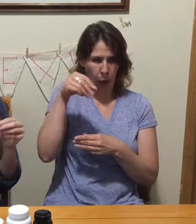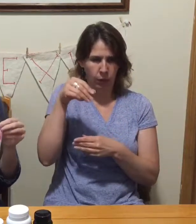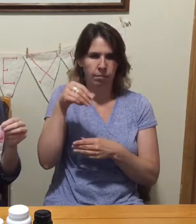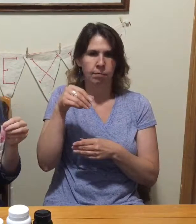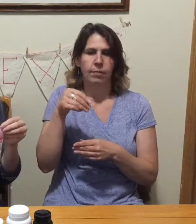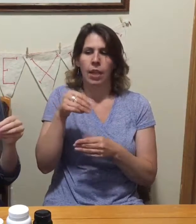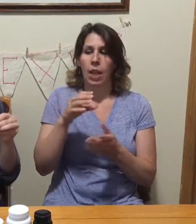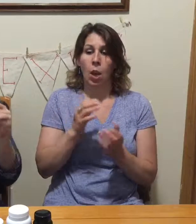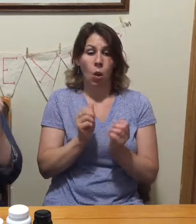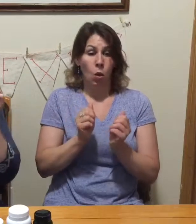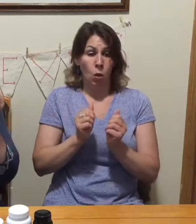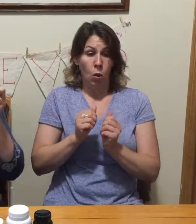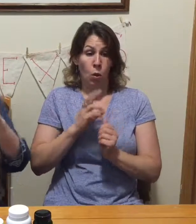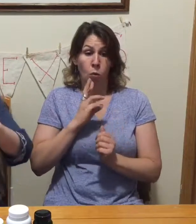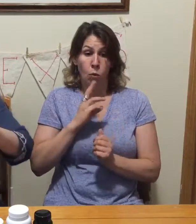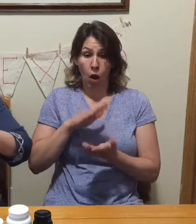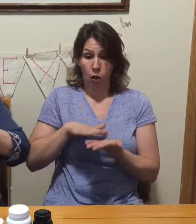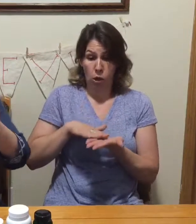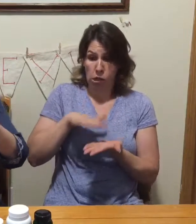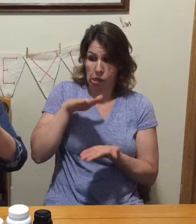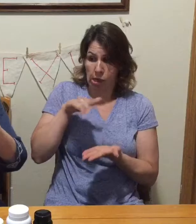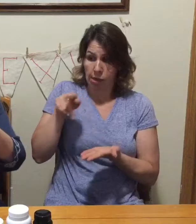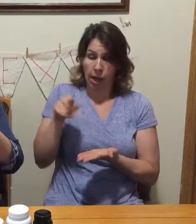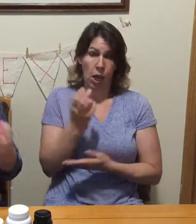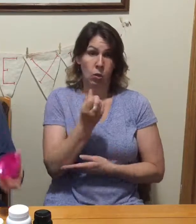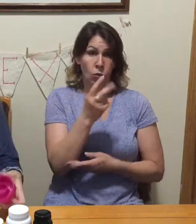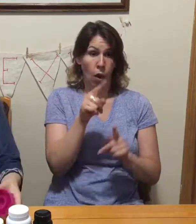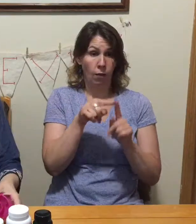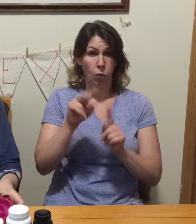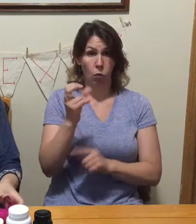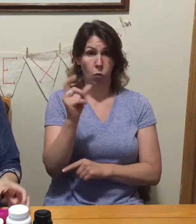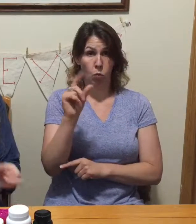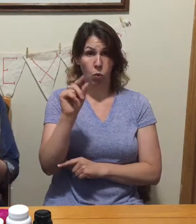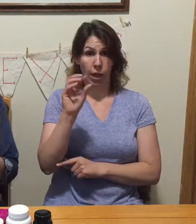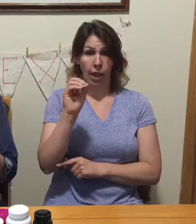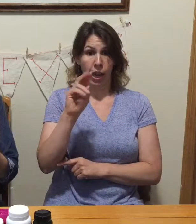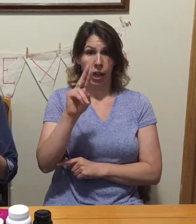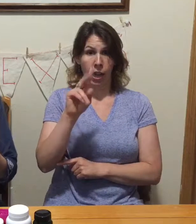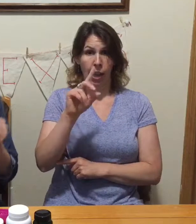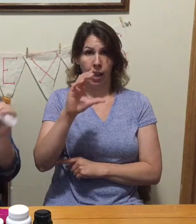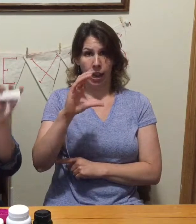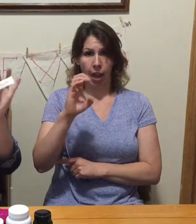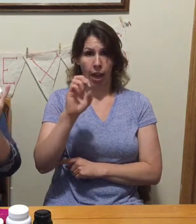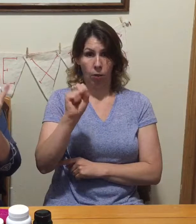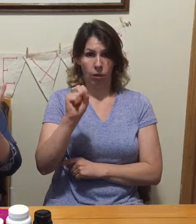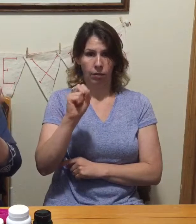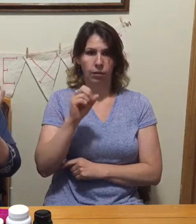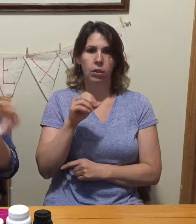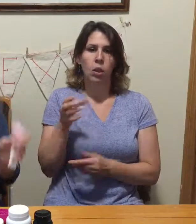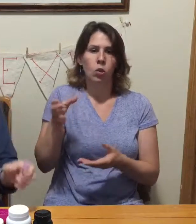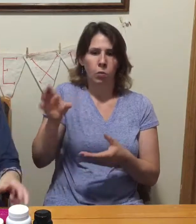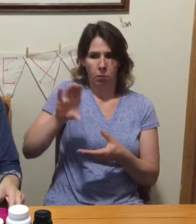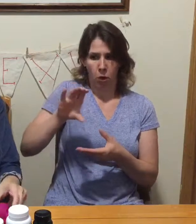You tear open the packet, and you mix it with about 12 to 20 ounces of water. So you just dump it in.